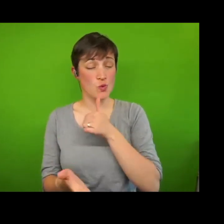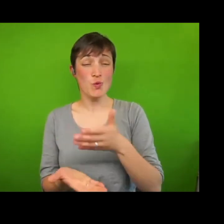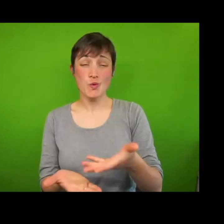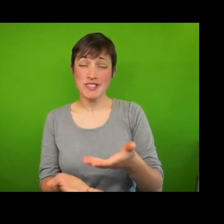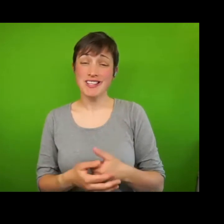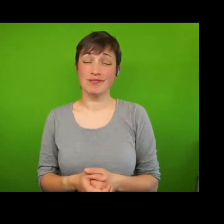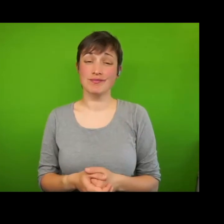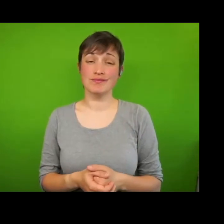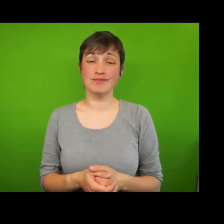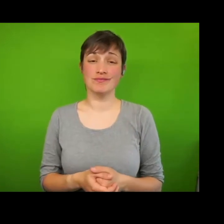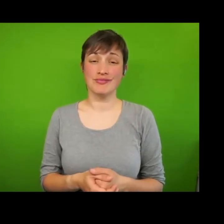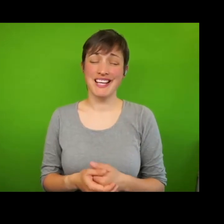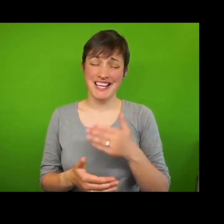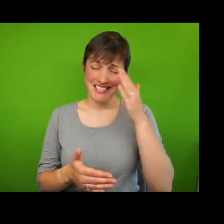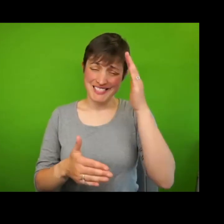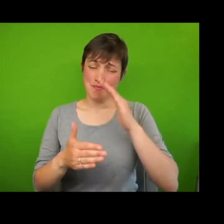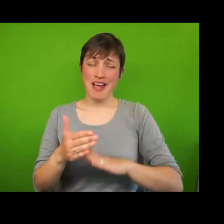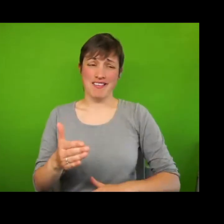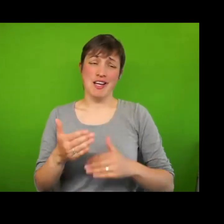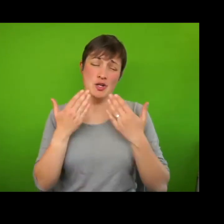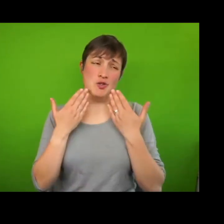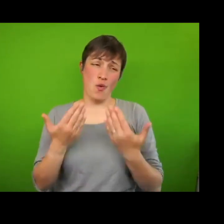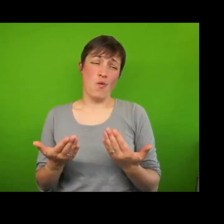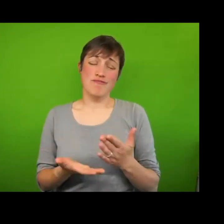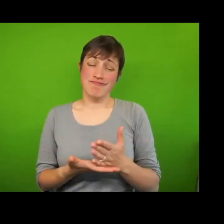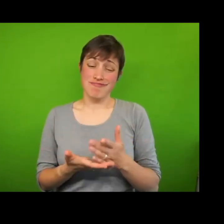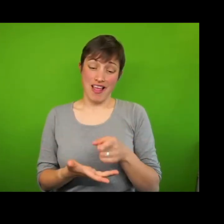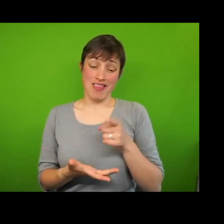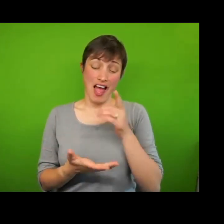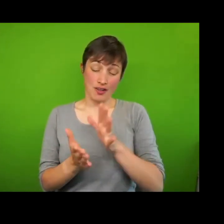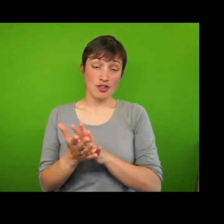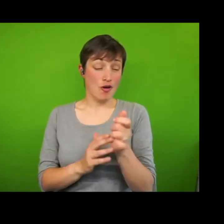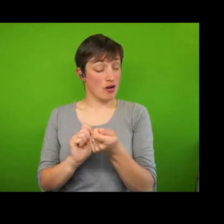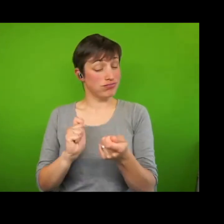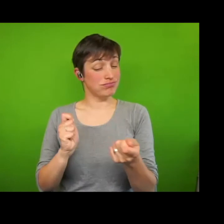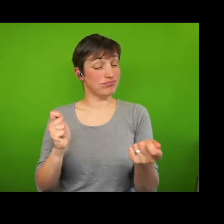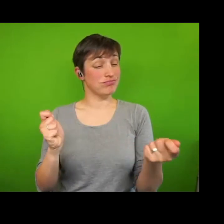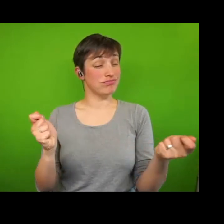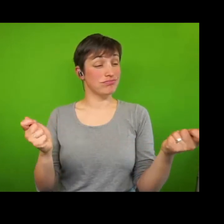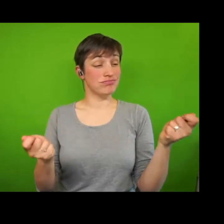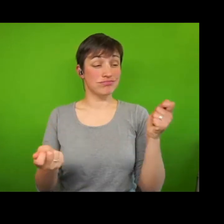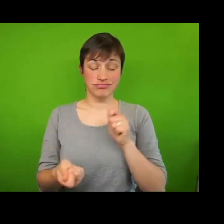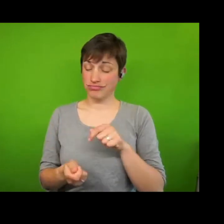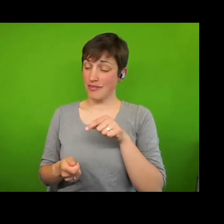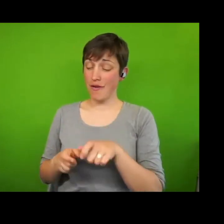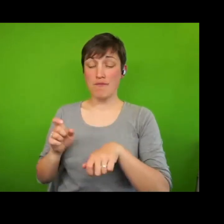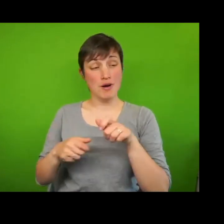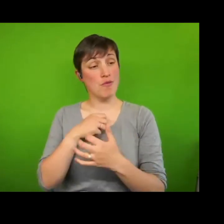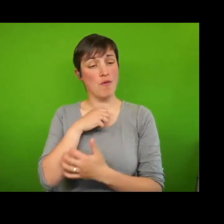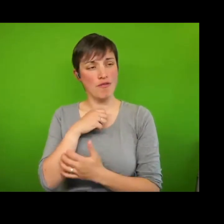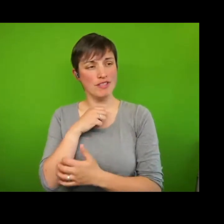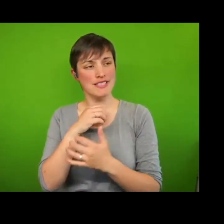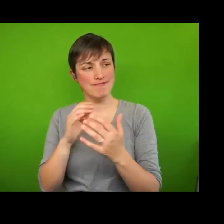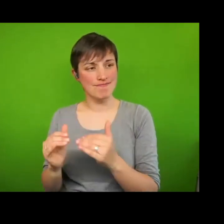Experience suggests such a culture can transform the relationship between people in poverty and the state, central and local,